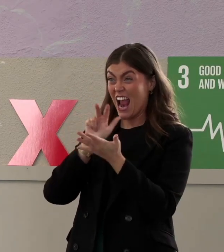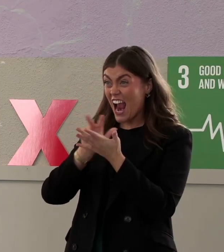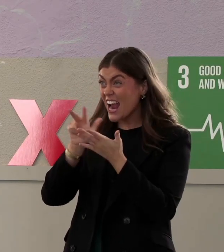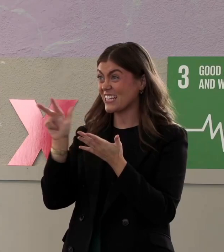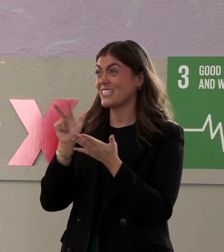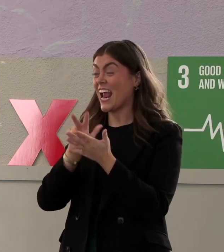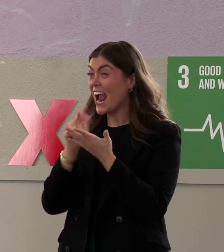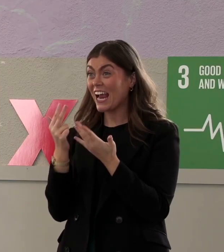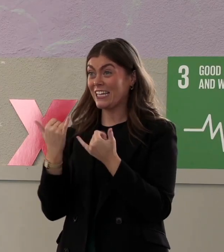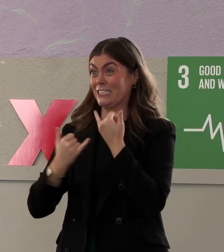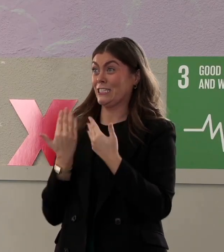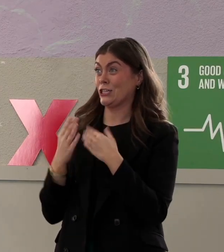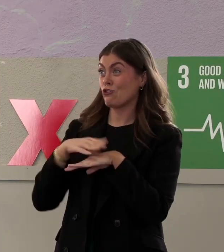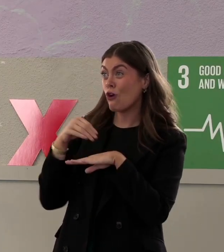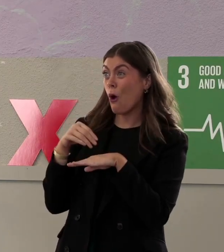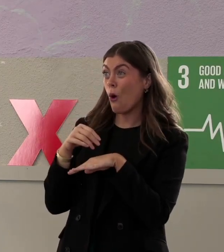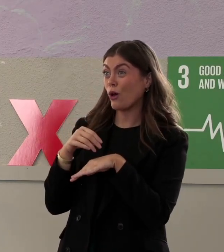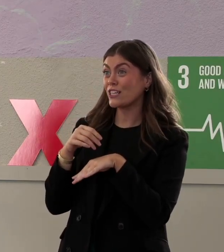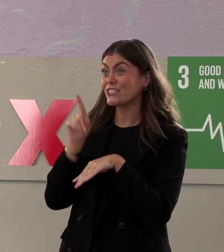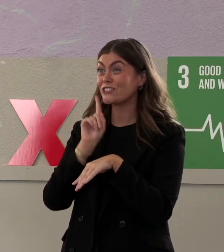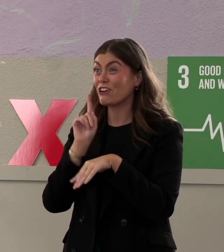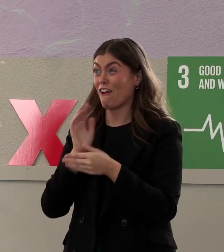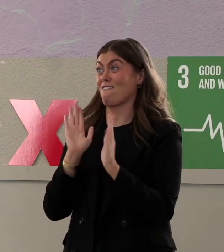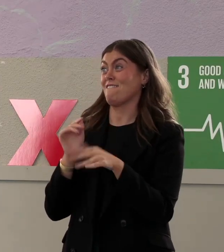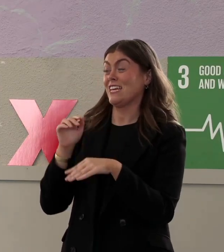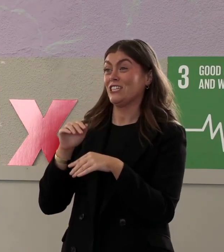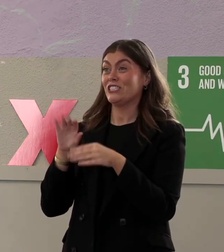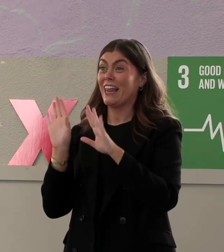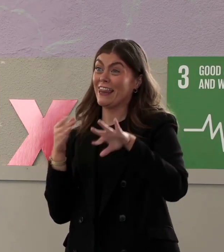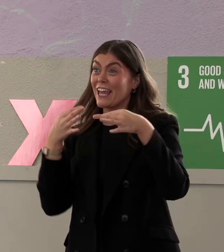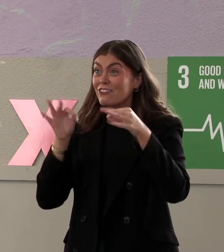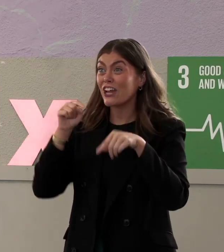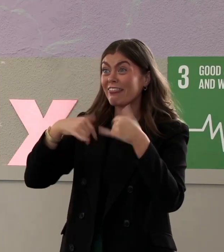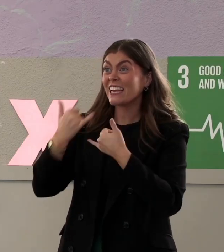who did a leading service here and rubs my clothes.